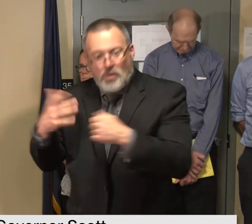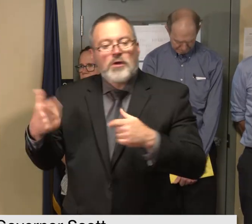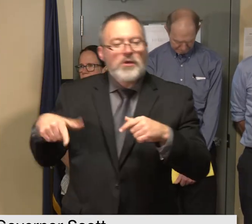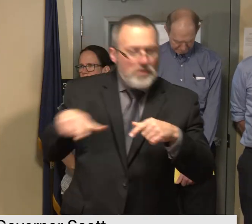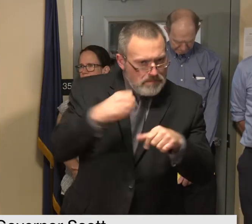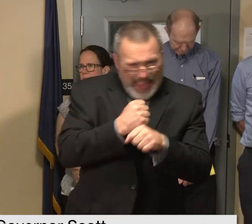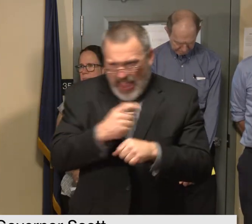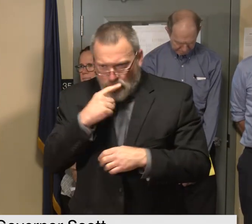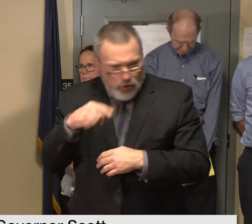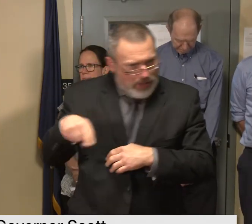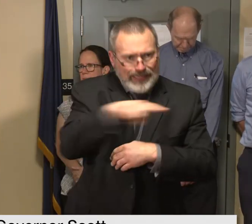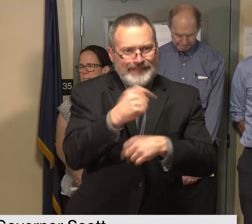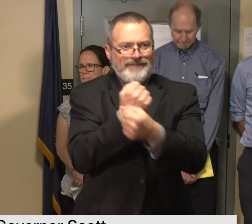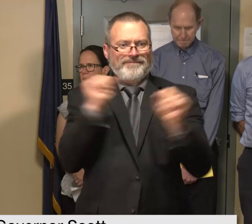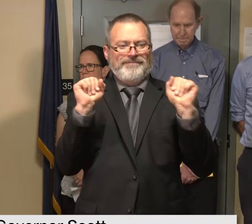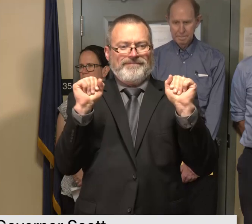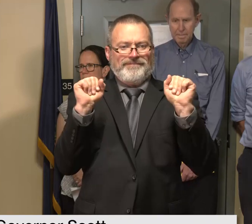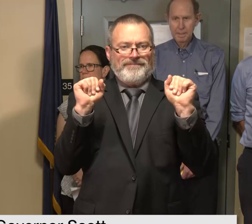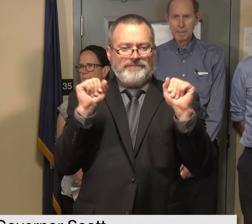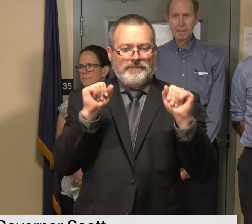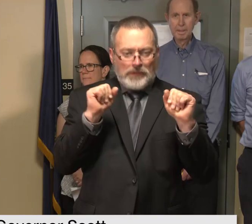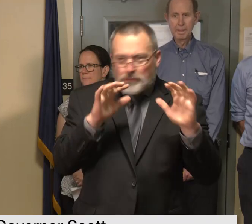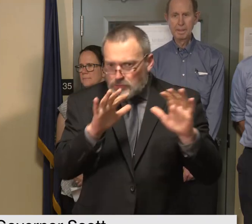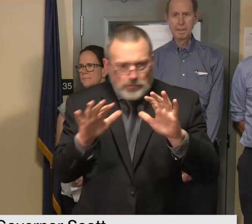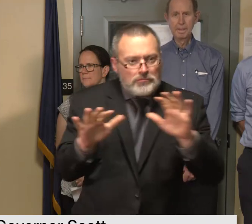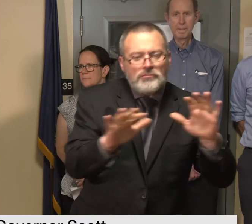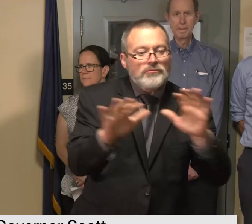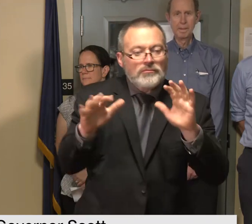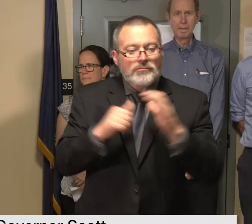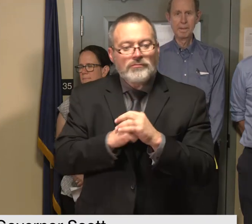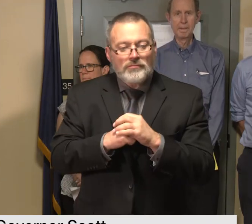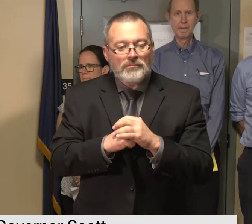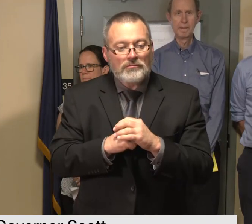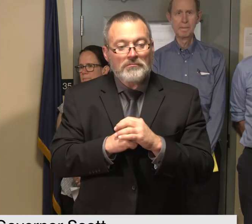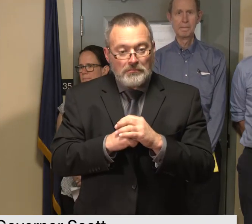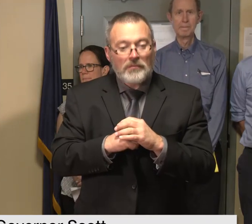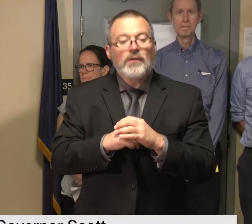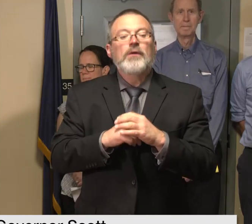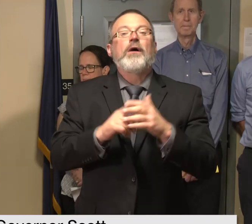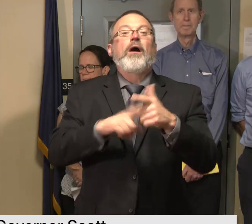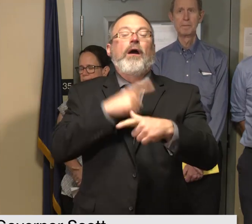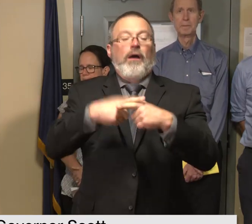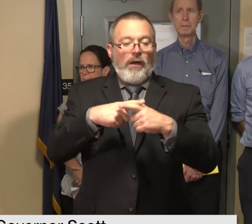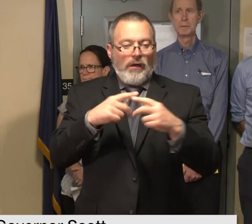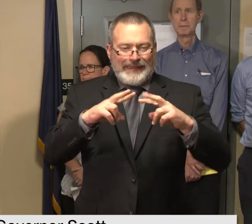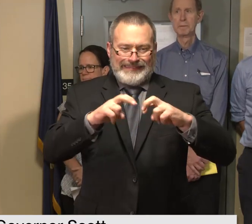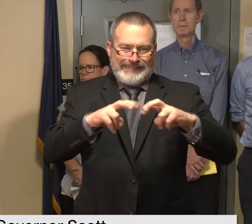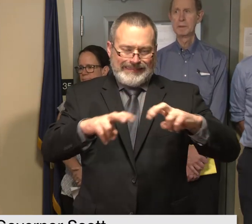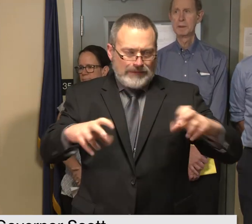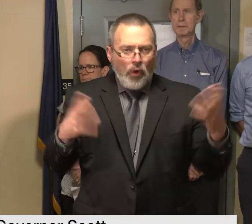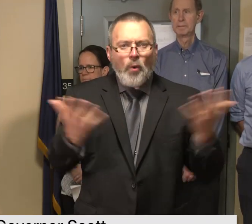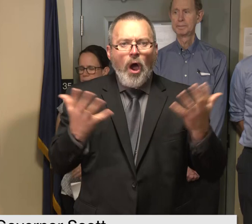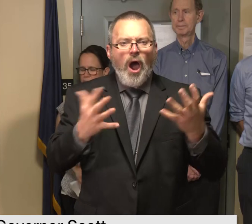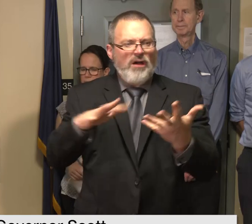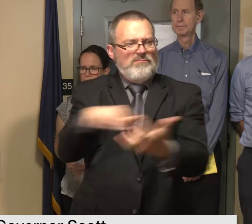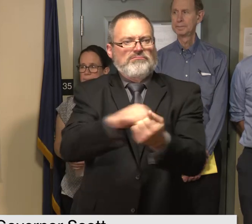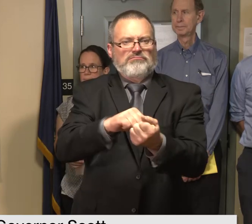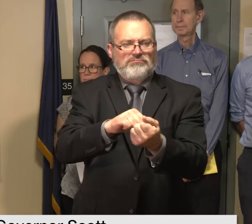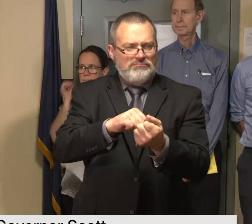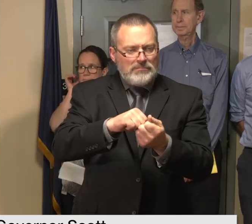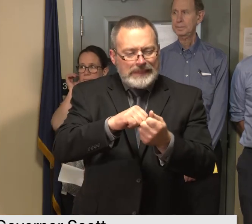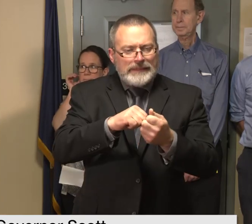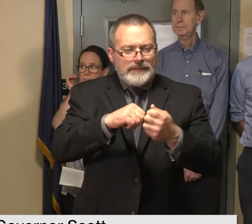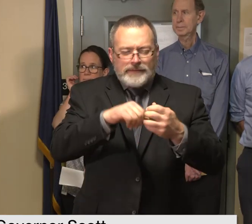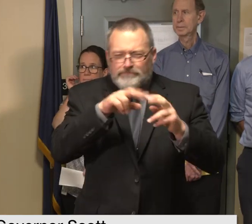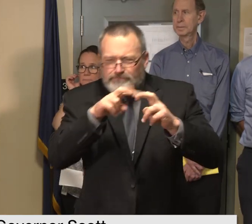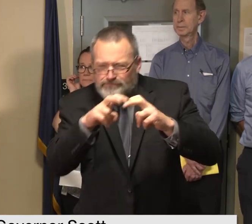needs it will take a few days before we have a more complete understanding of the damage and what is needed for recovery and what we